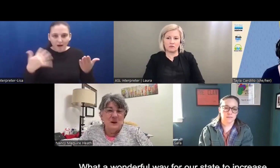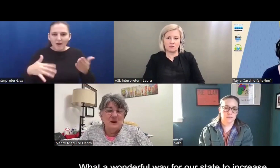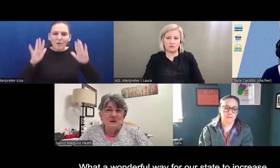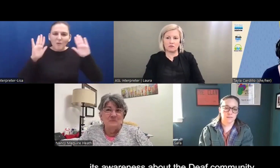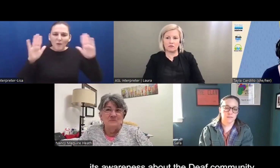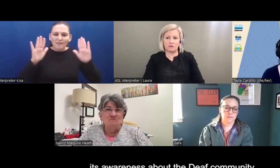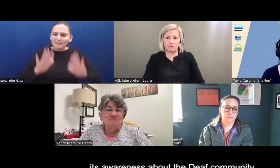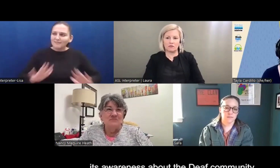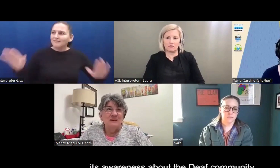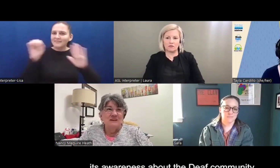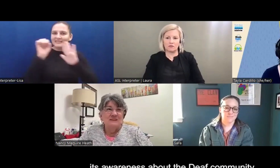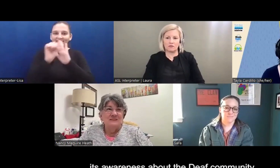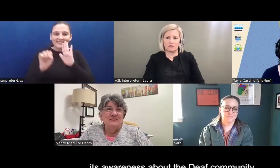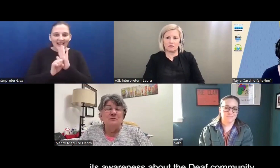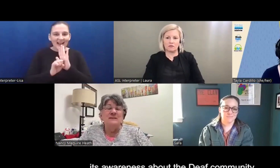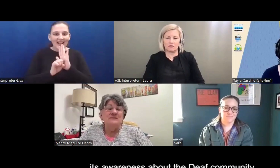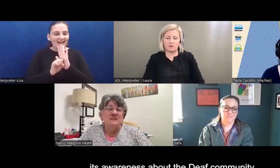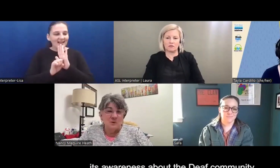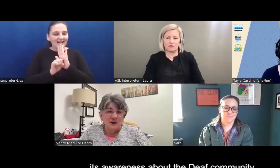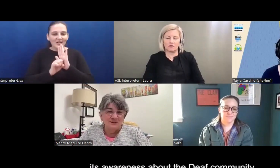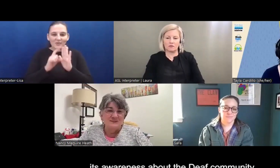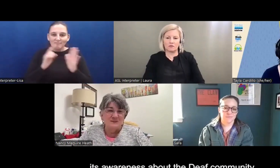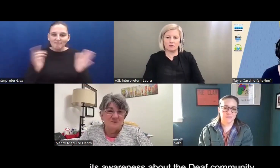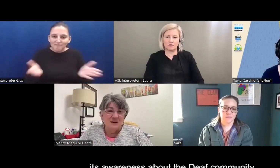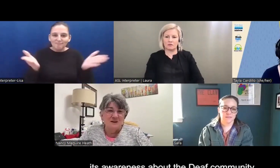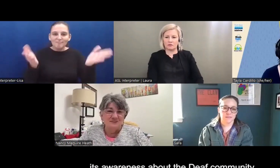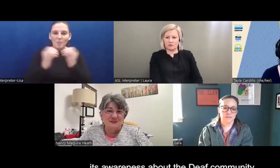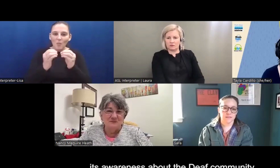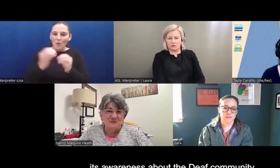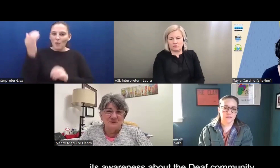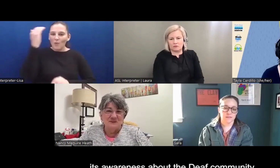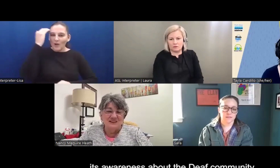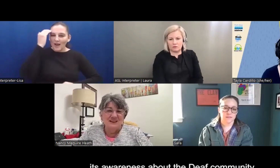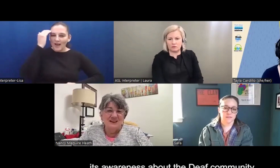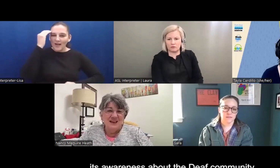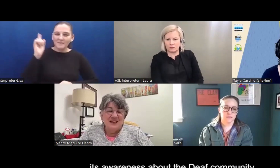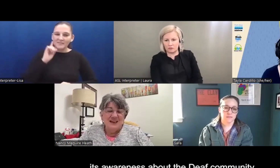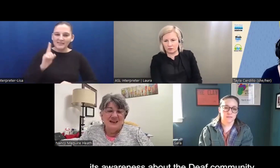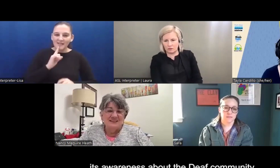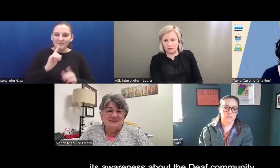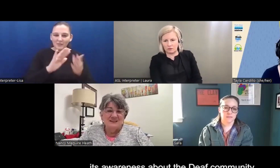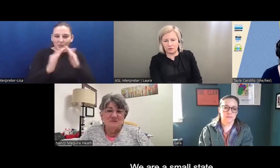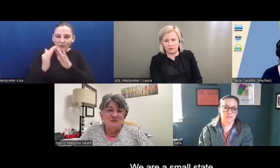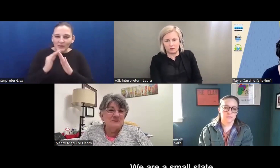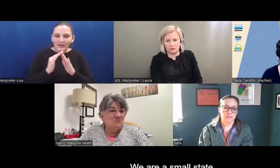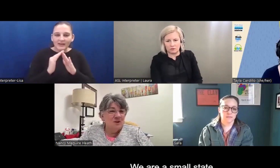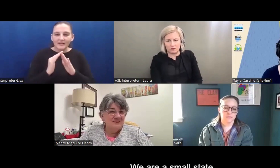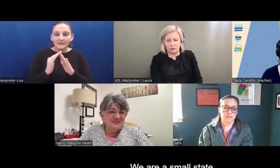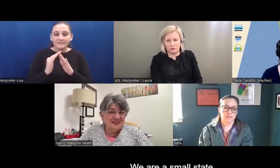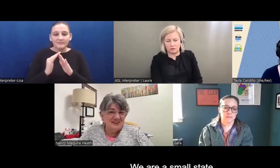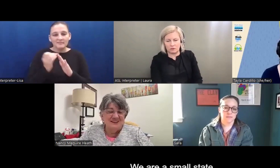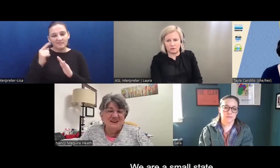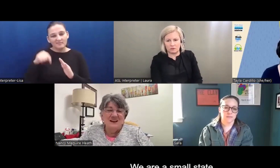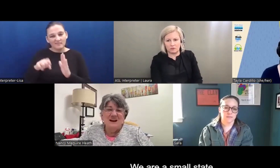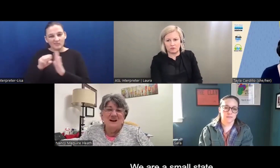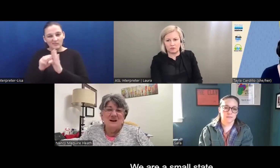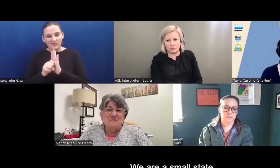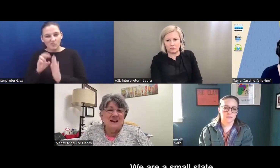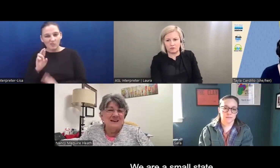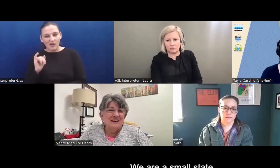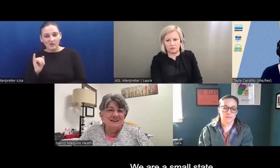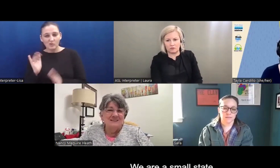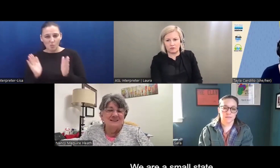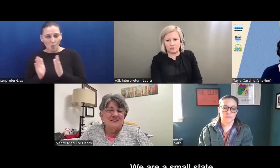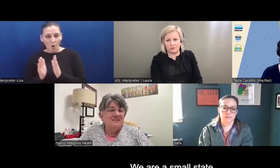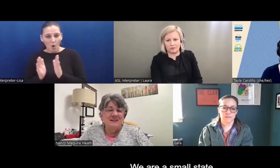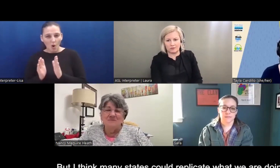um, increase its awareness about the deaf community. And, um, we're a small state, um, but